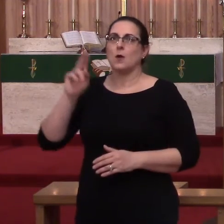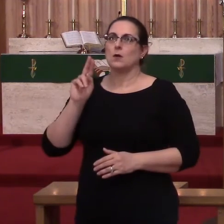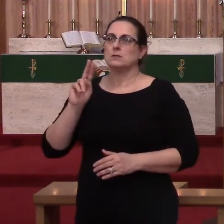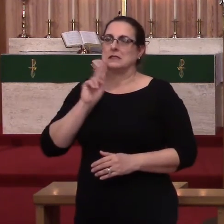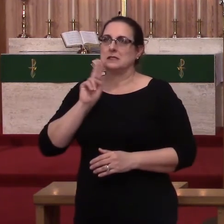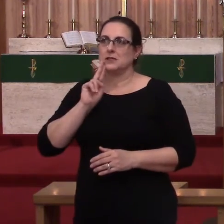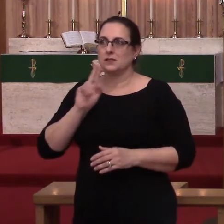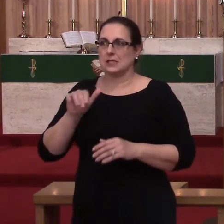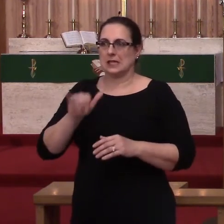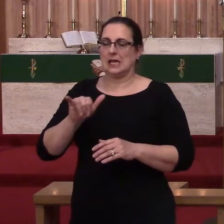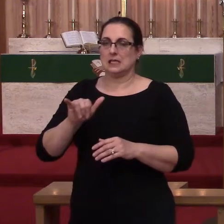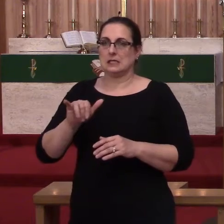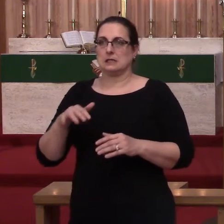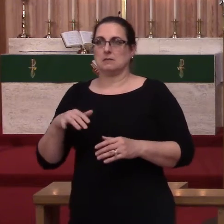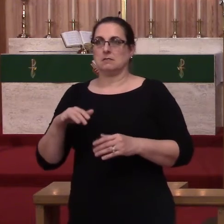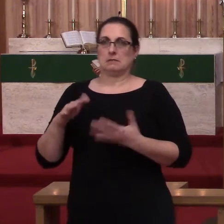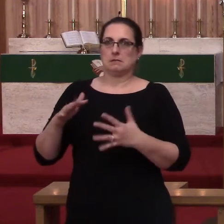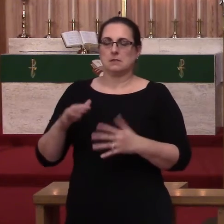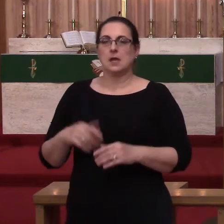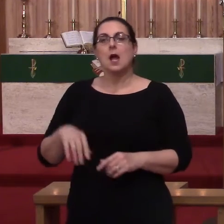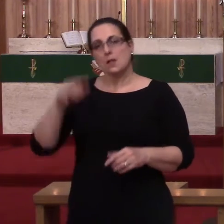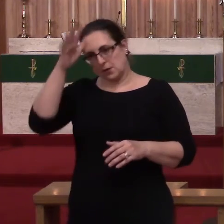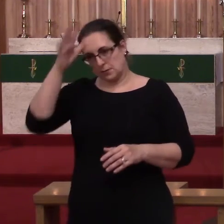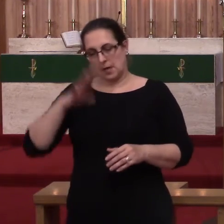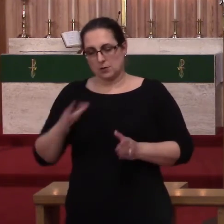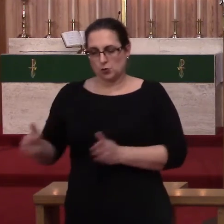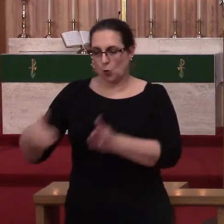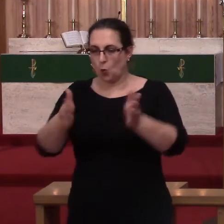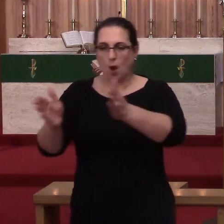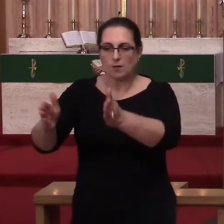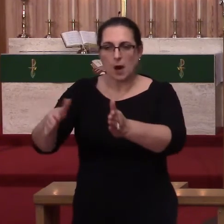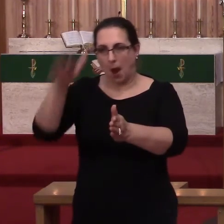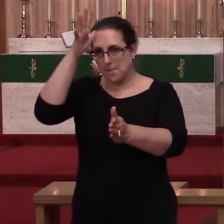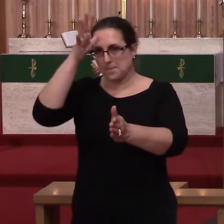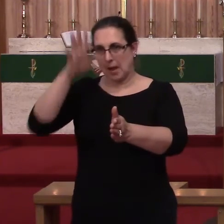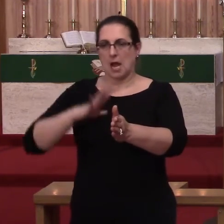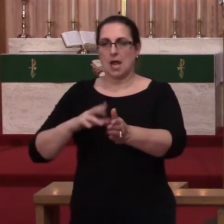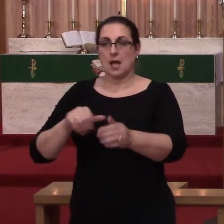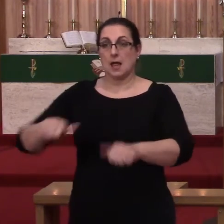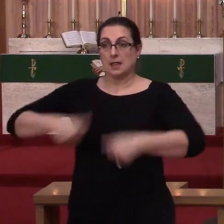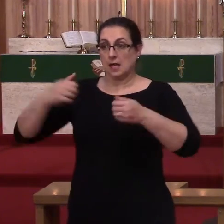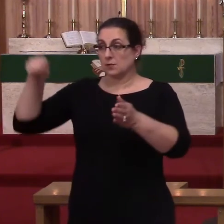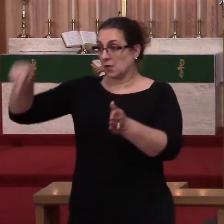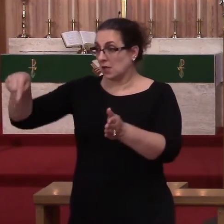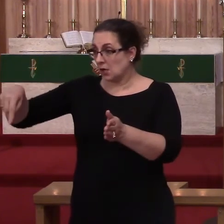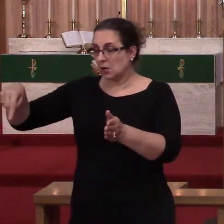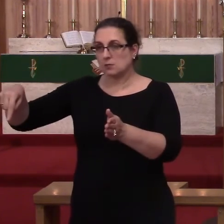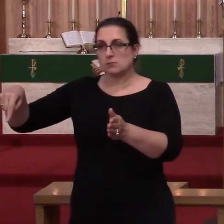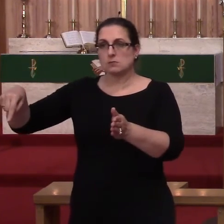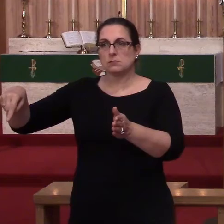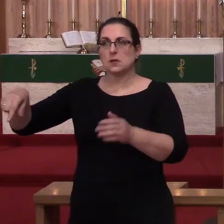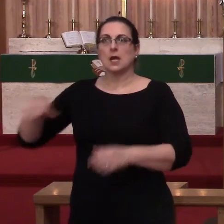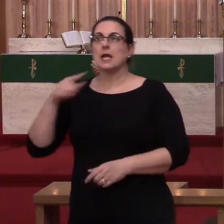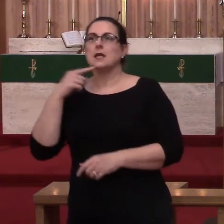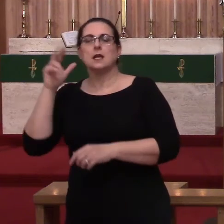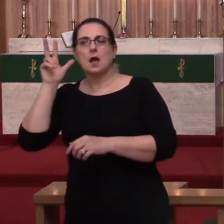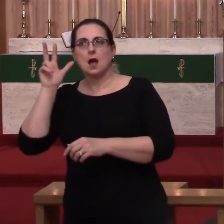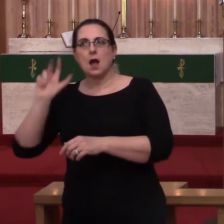there is a guy who lived on the side of a river. And, he heard on the radio, warning, there's going to be a flash